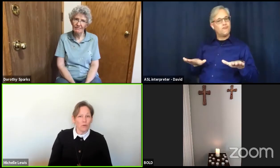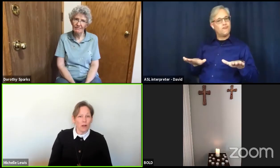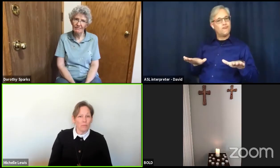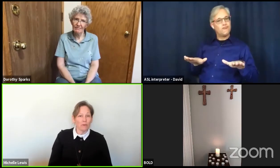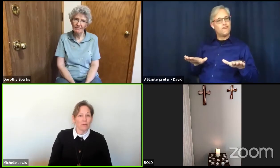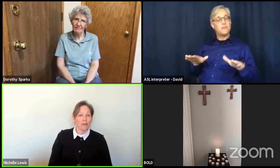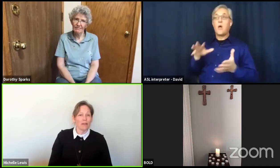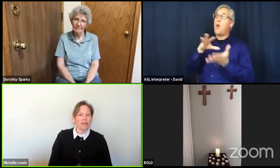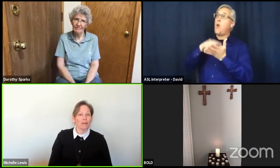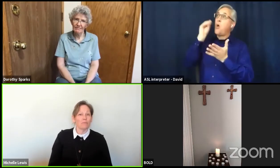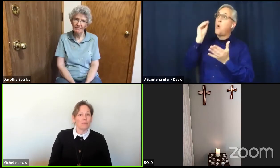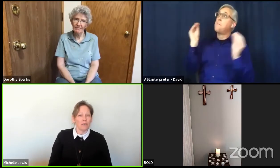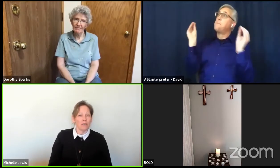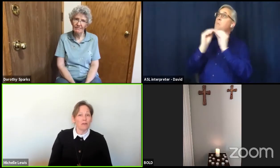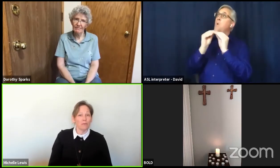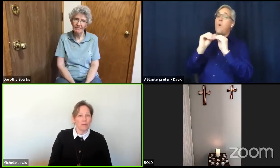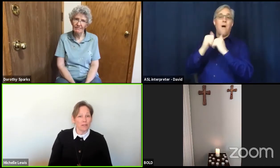and be with us.